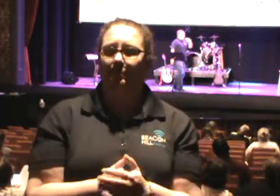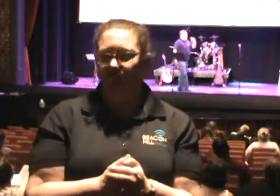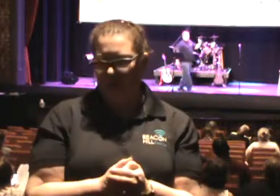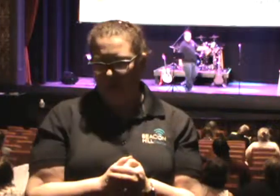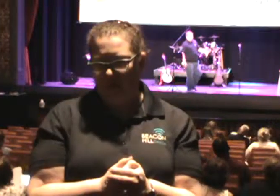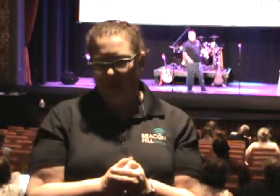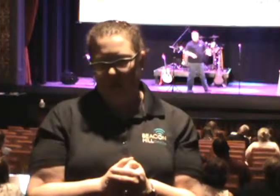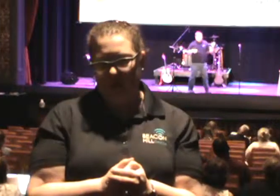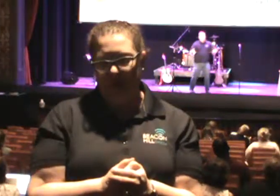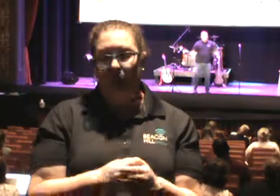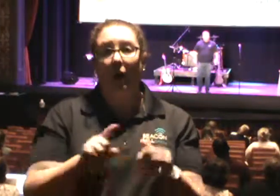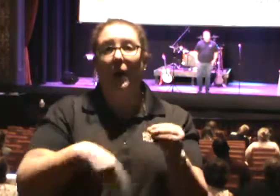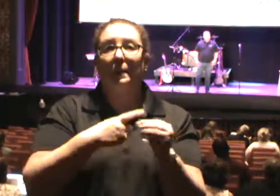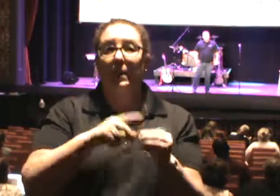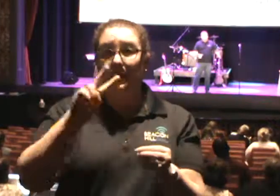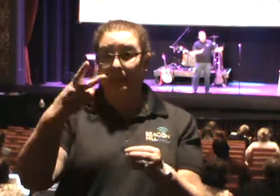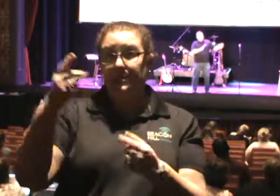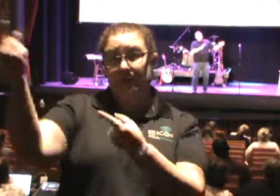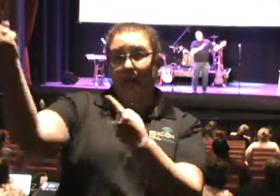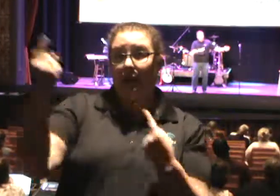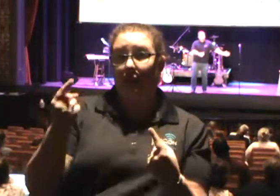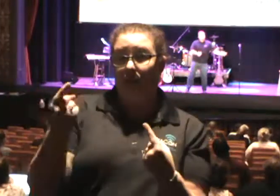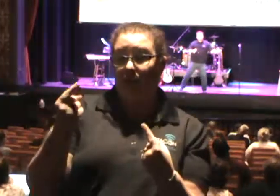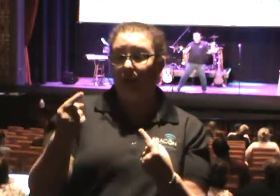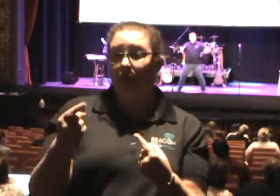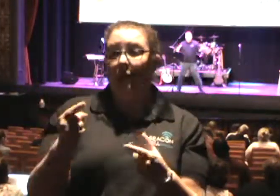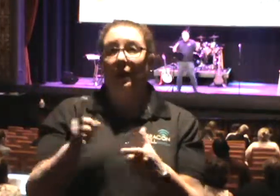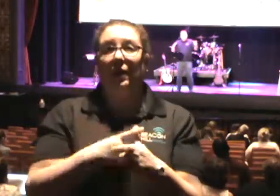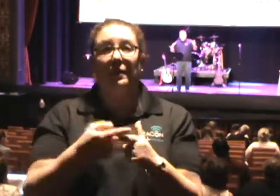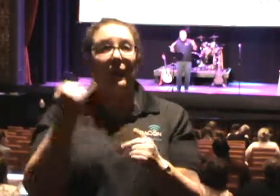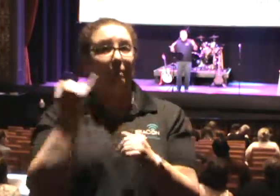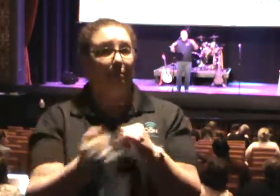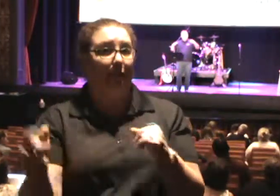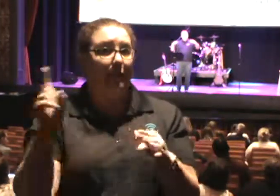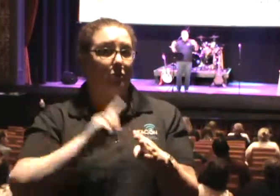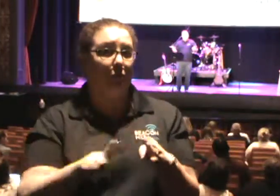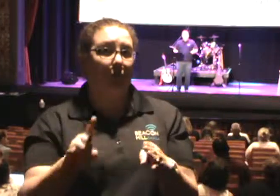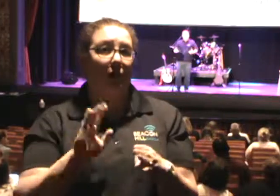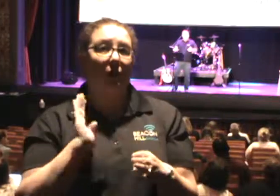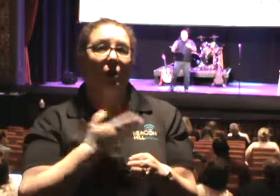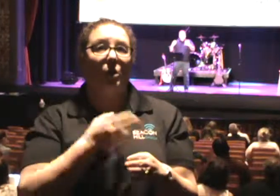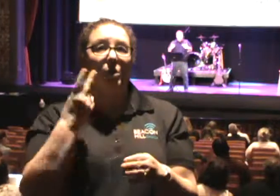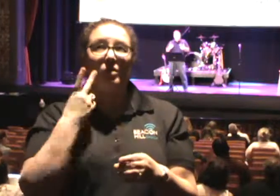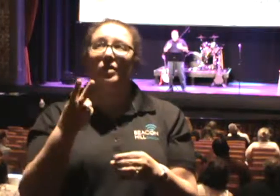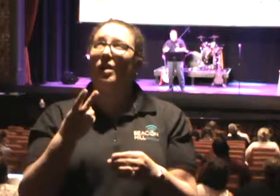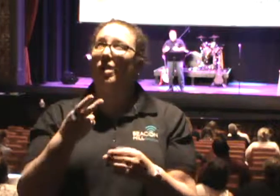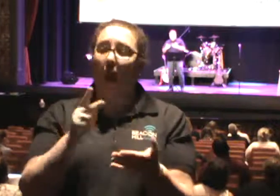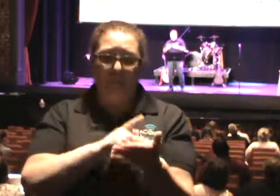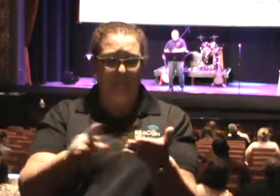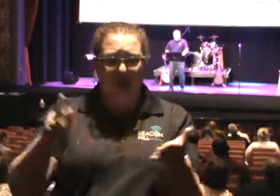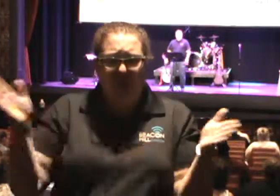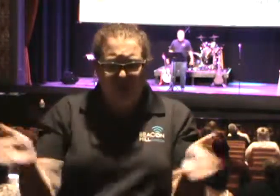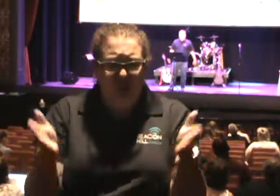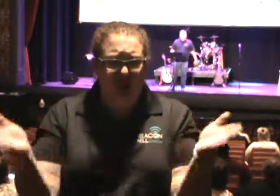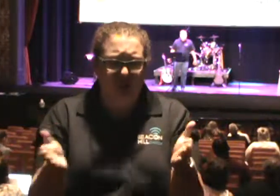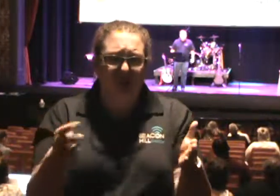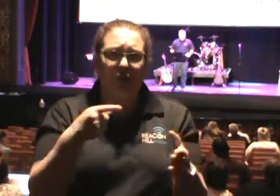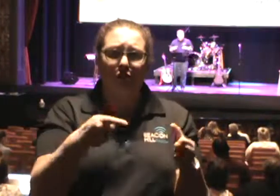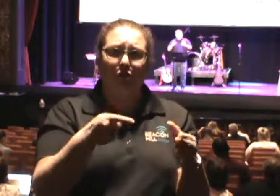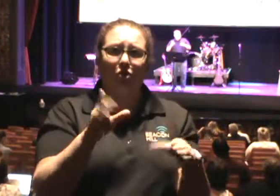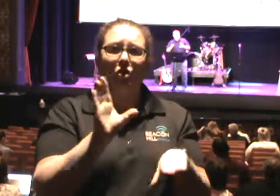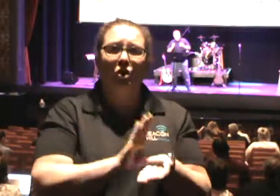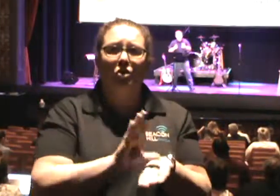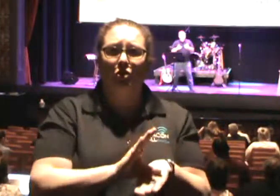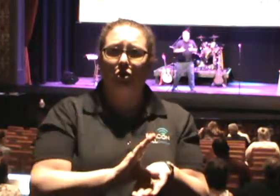with the second coming and the Antichrist. And then last week we see how he encouraged them to stand firm in the gospel of Jesus